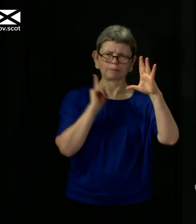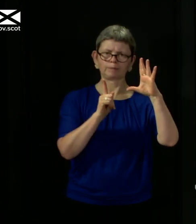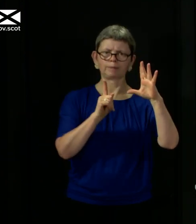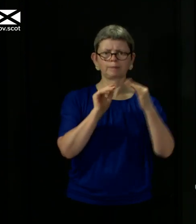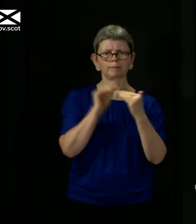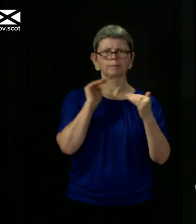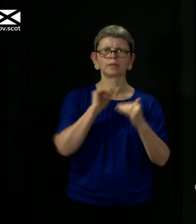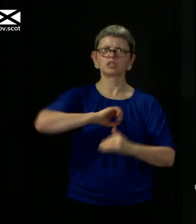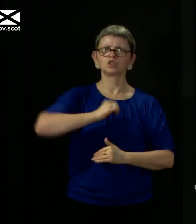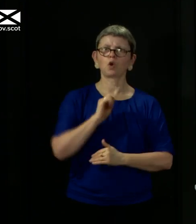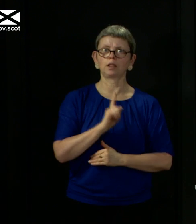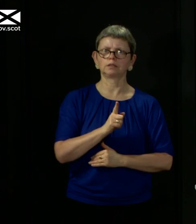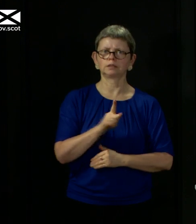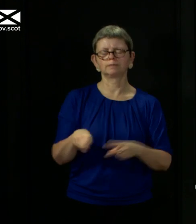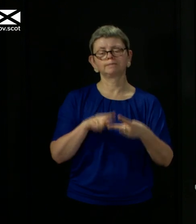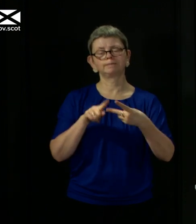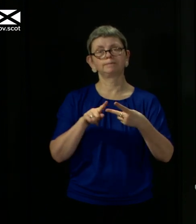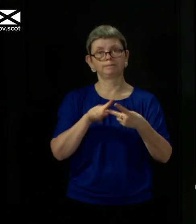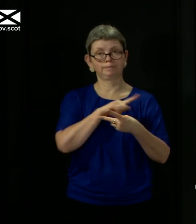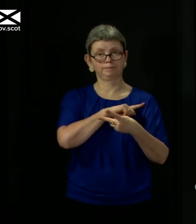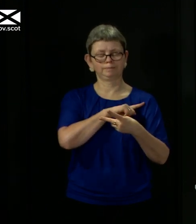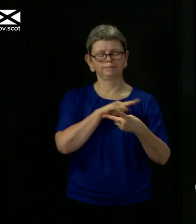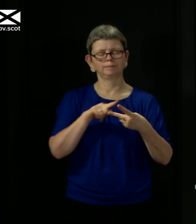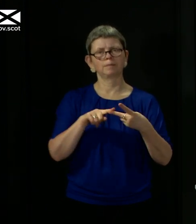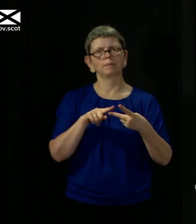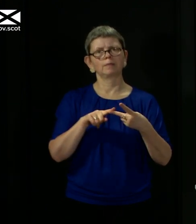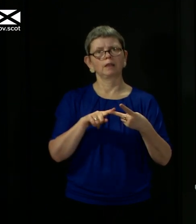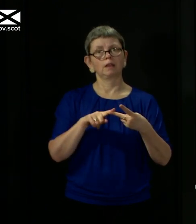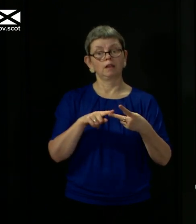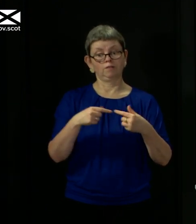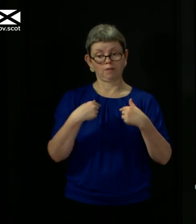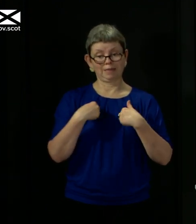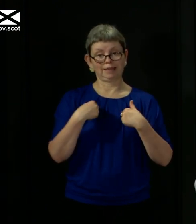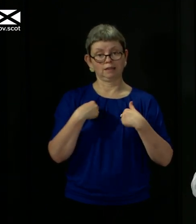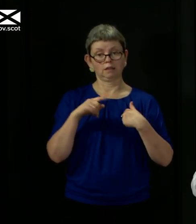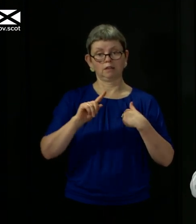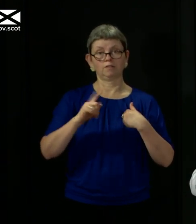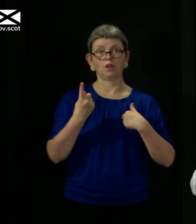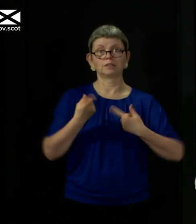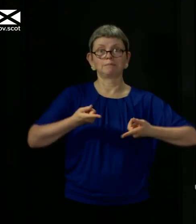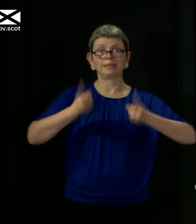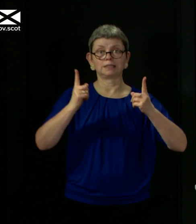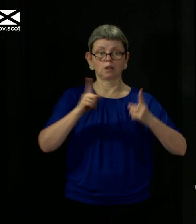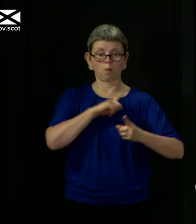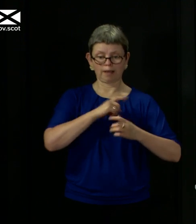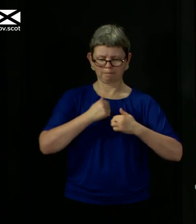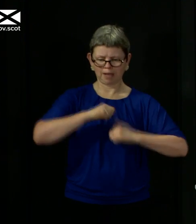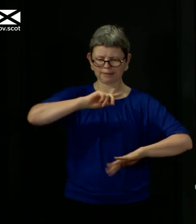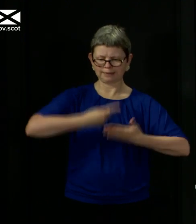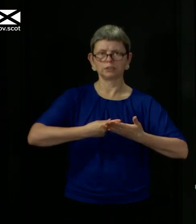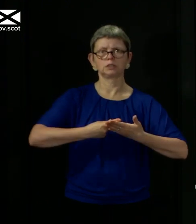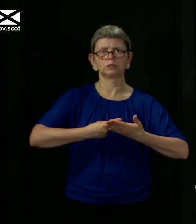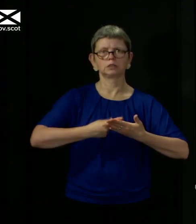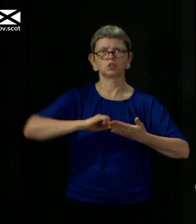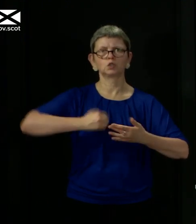advice and the evidence. But secondly, so that I have an ability as first minister, as the chief decision maker in the Scottish